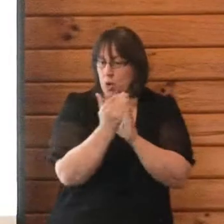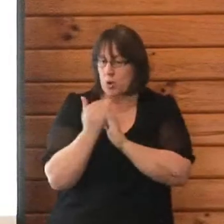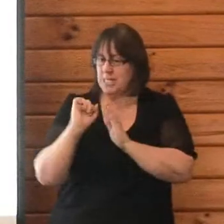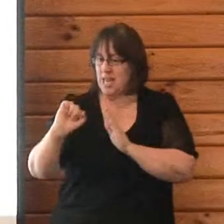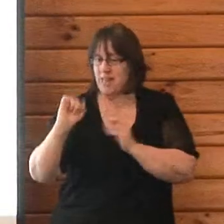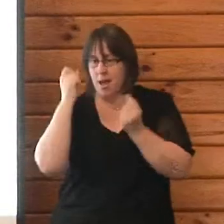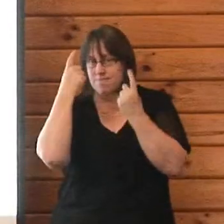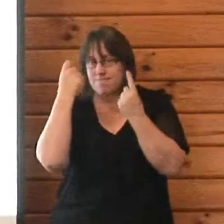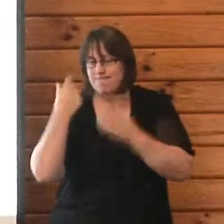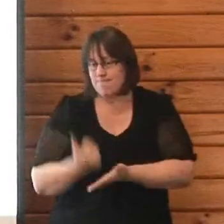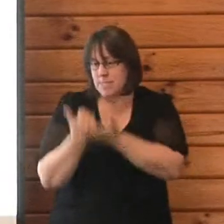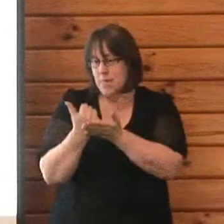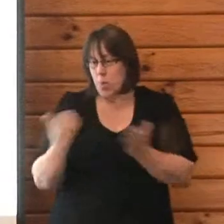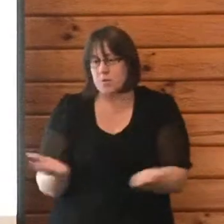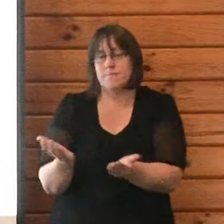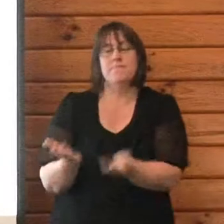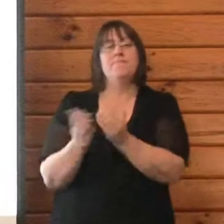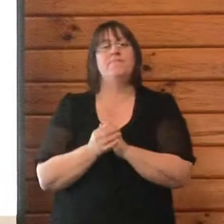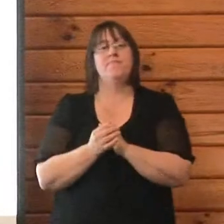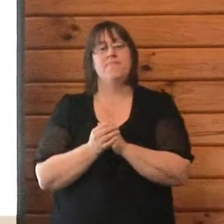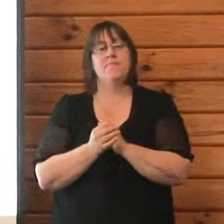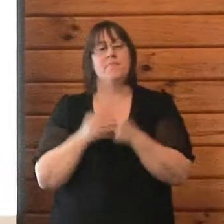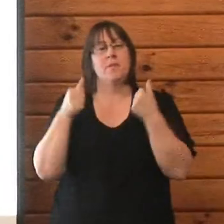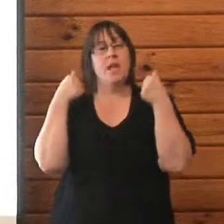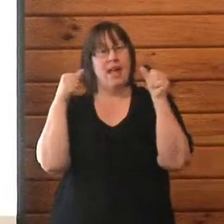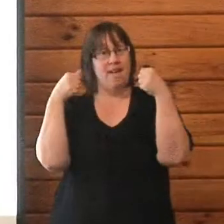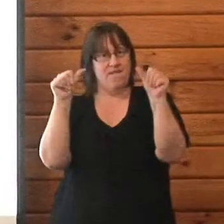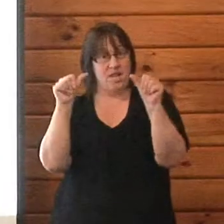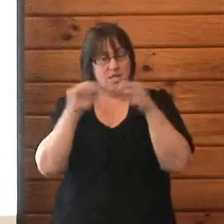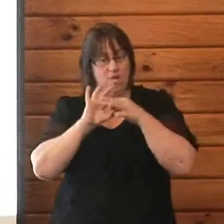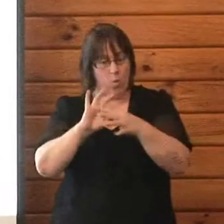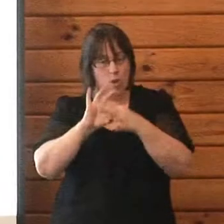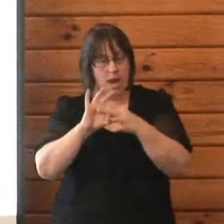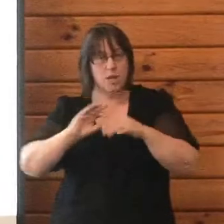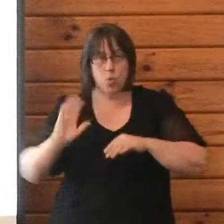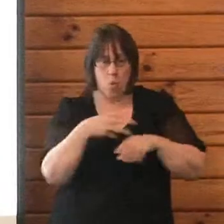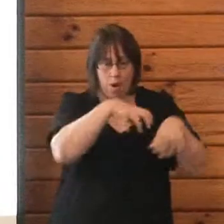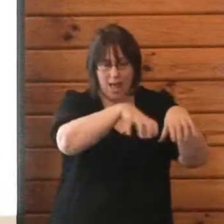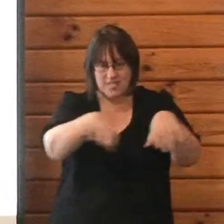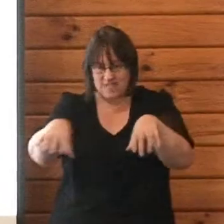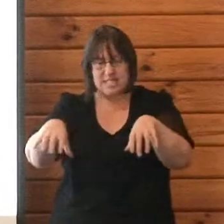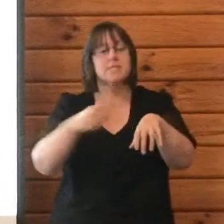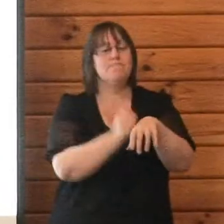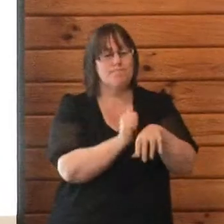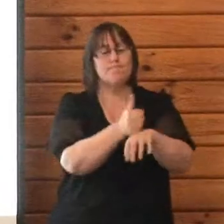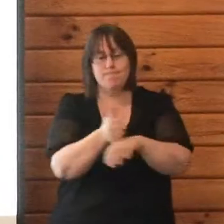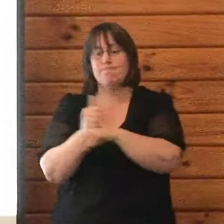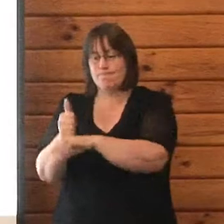like effective coordination of all activities. We have to look at capacity building,